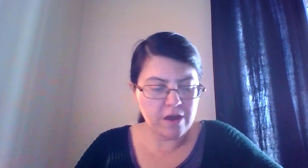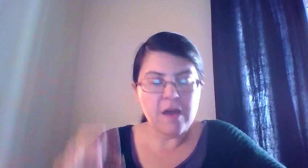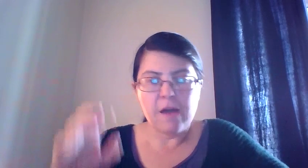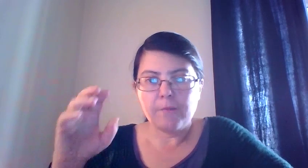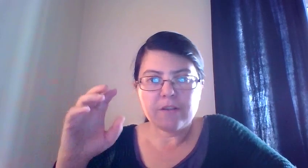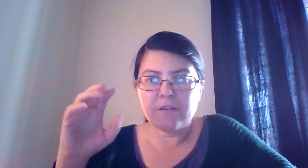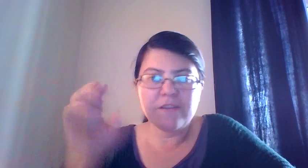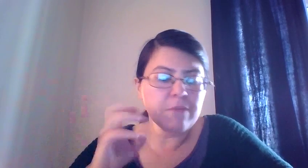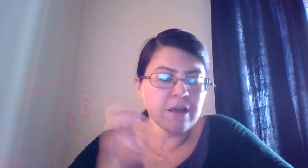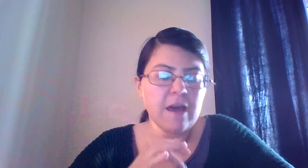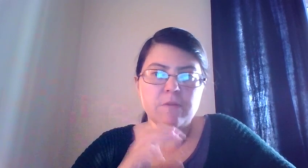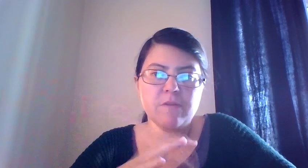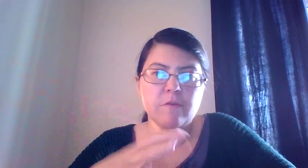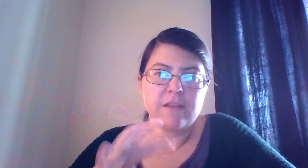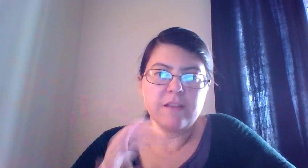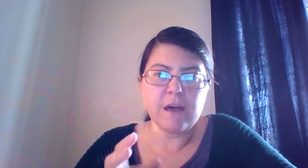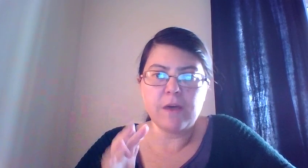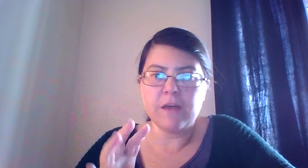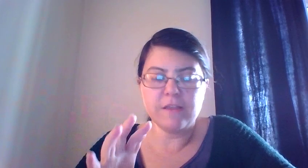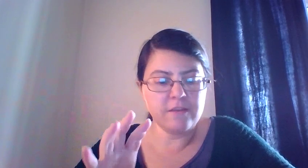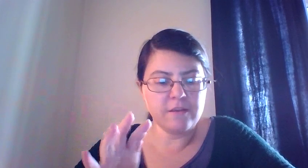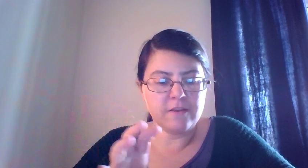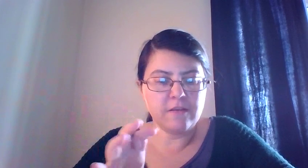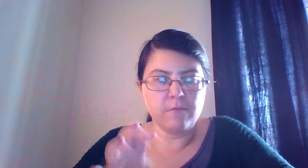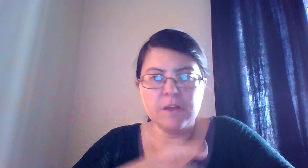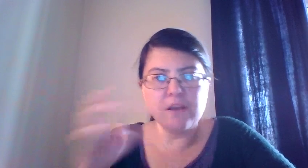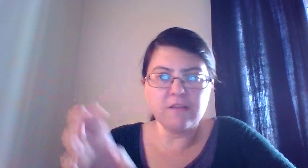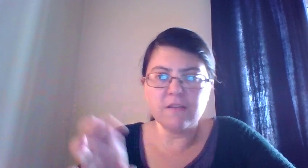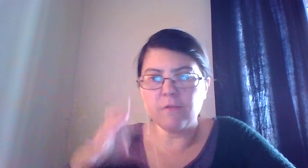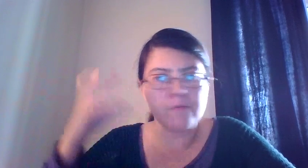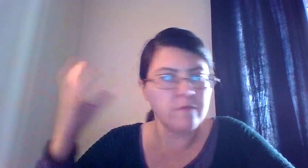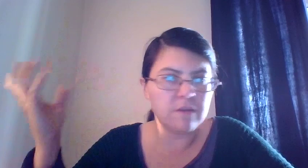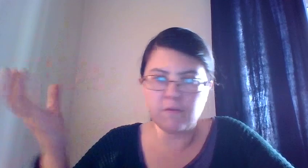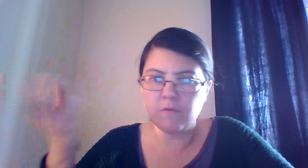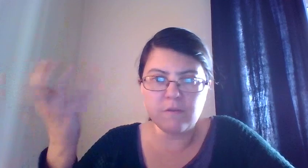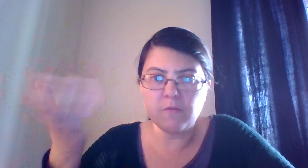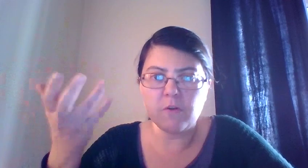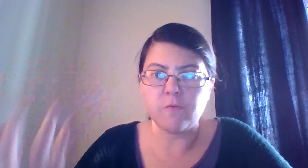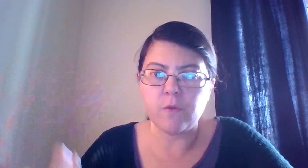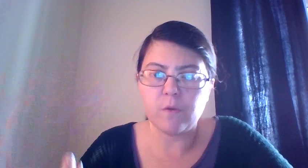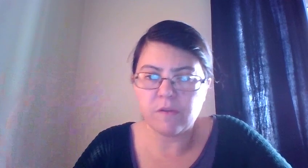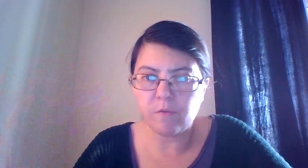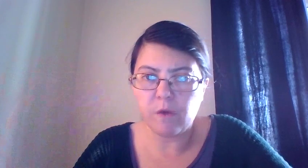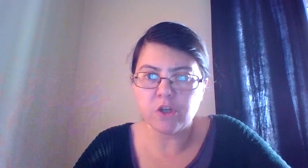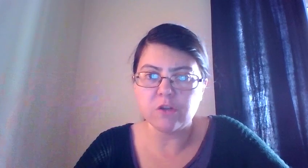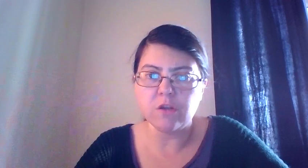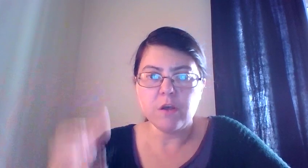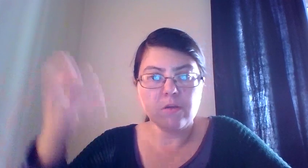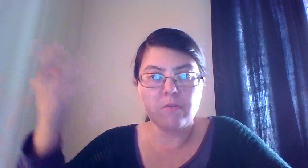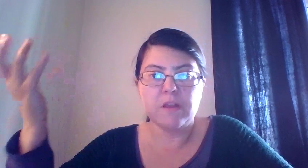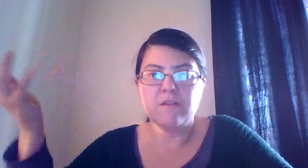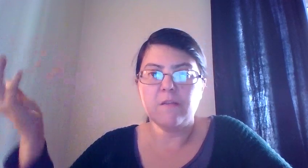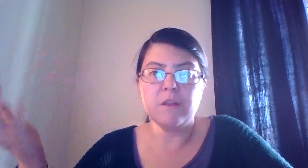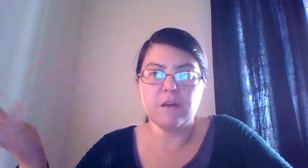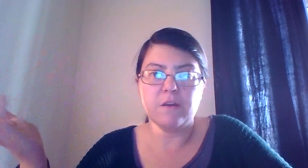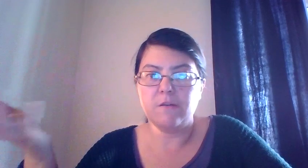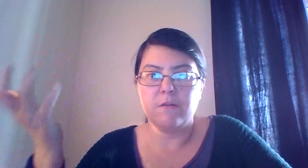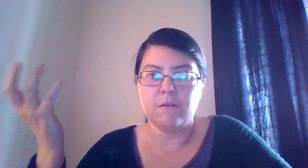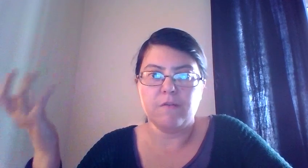but something happens of that type and the building itself needs some sort of reconstruction, could be less something like a